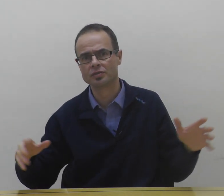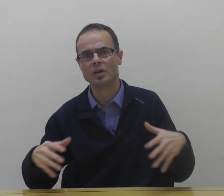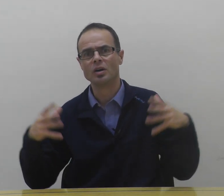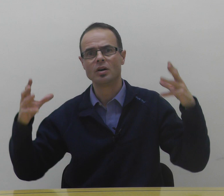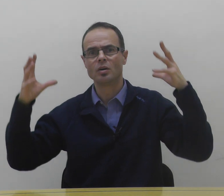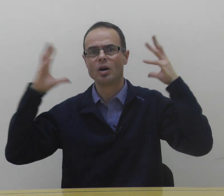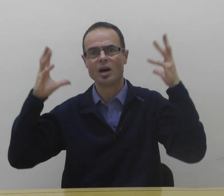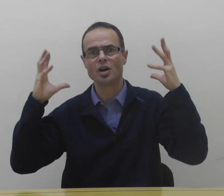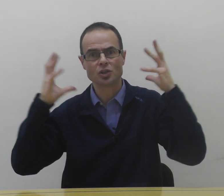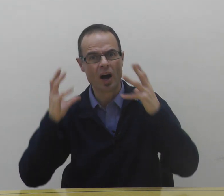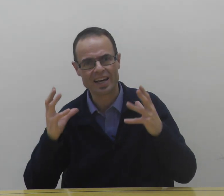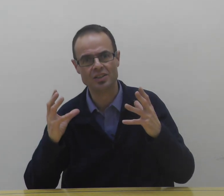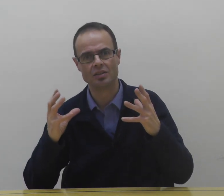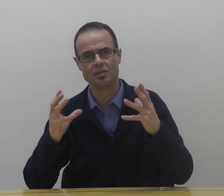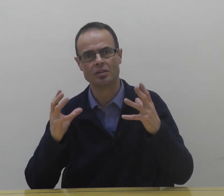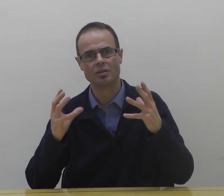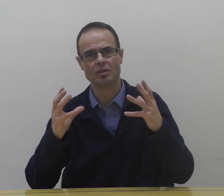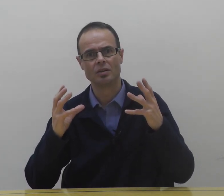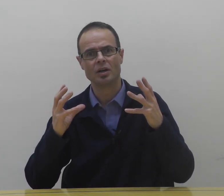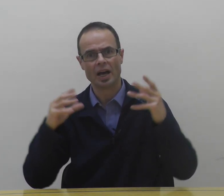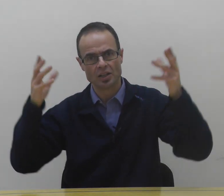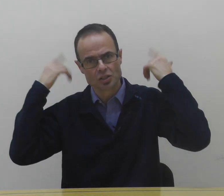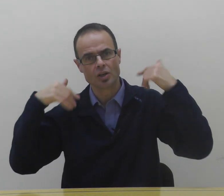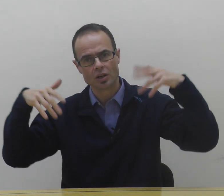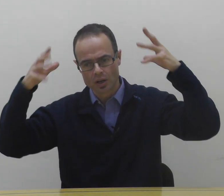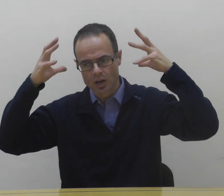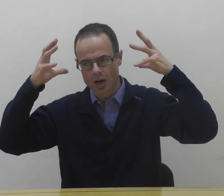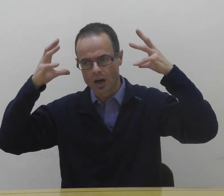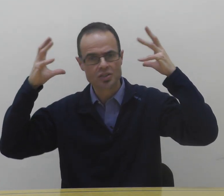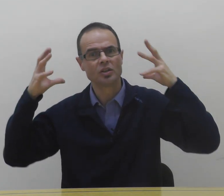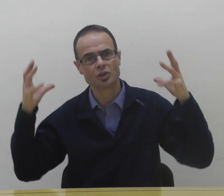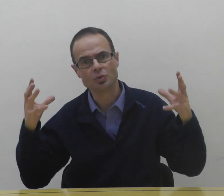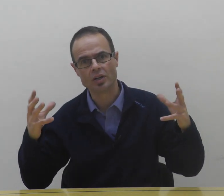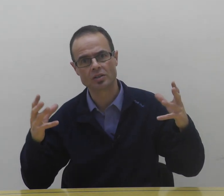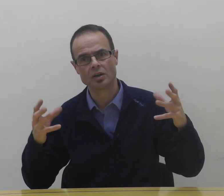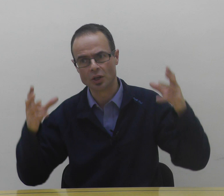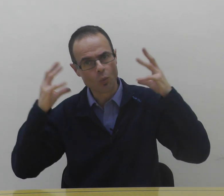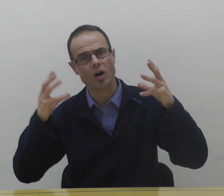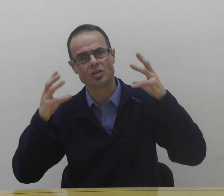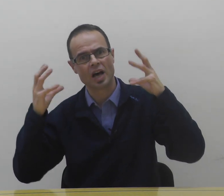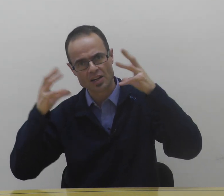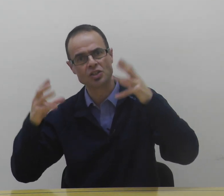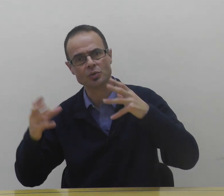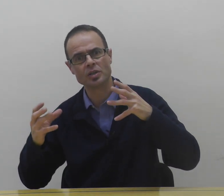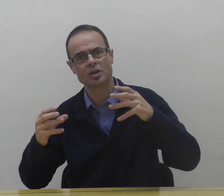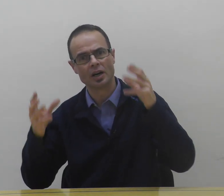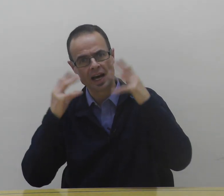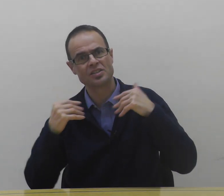your head. And it's a single unit. And it works as a unit. And it has an